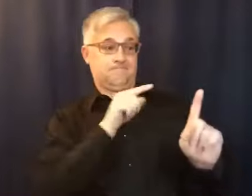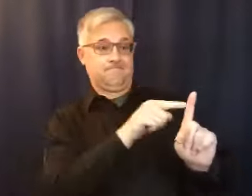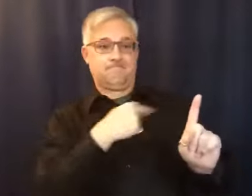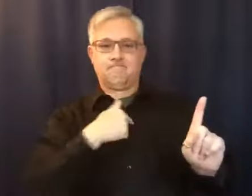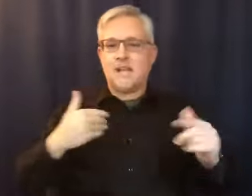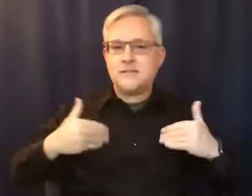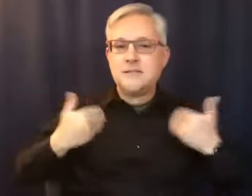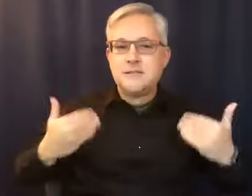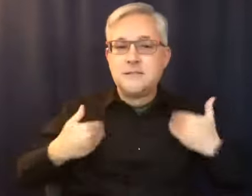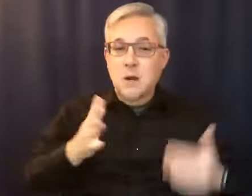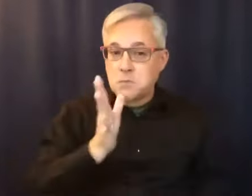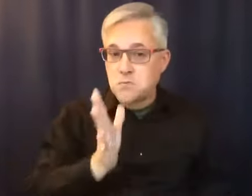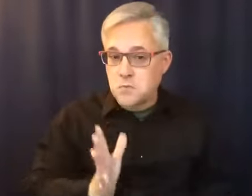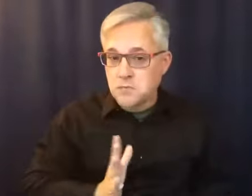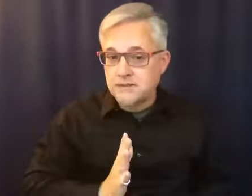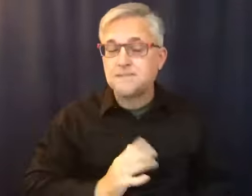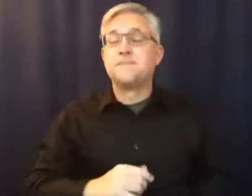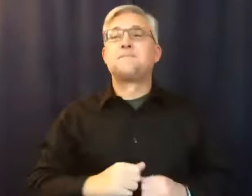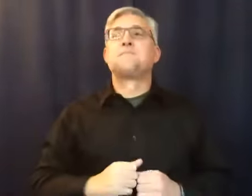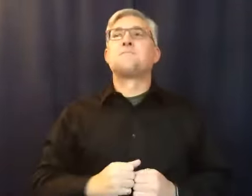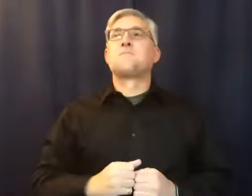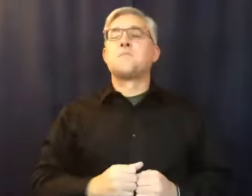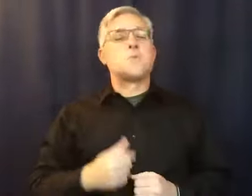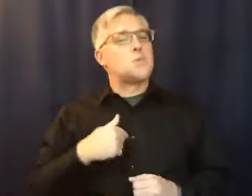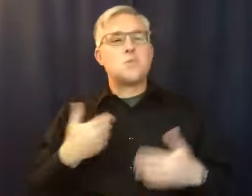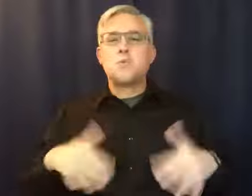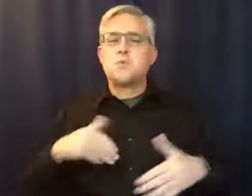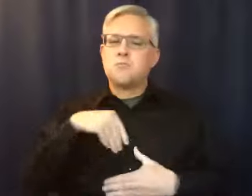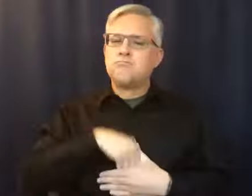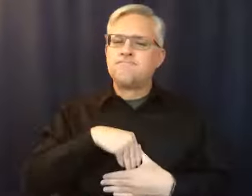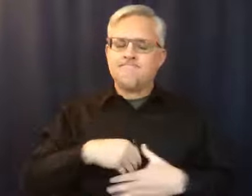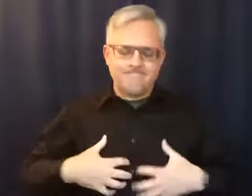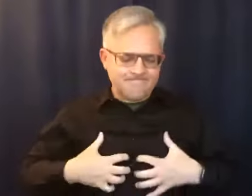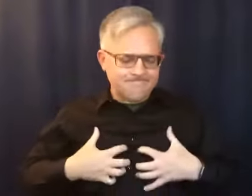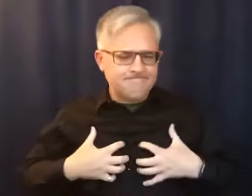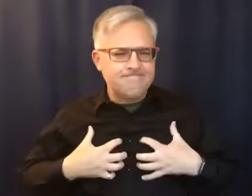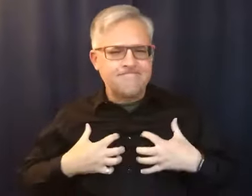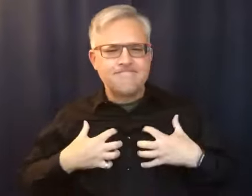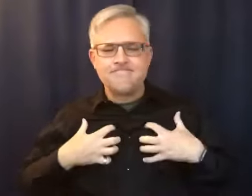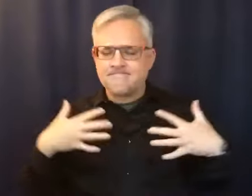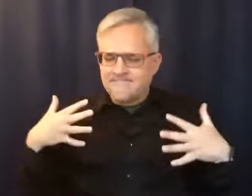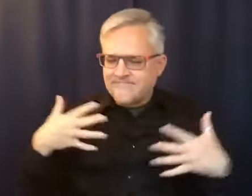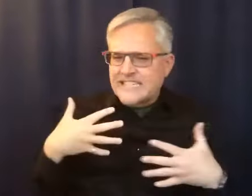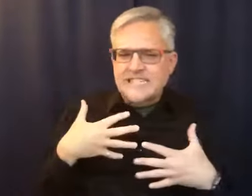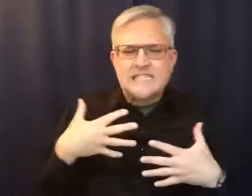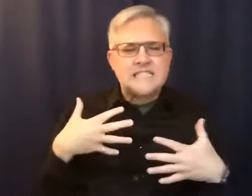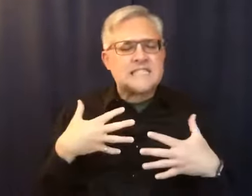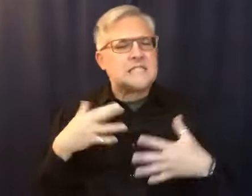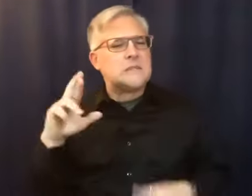I was full of anger and rage and fear. I came because there was absolutely